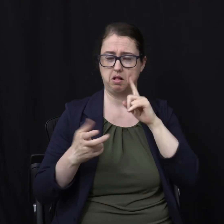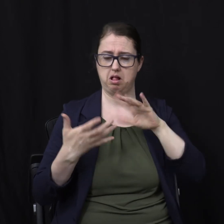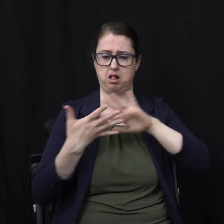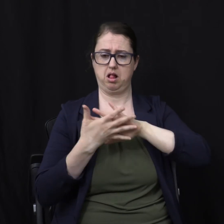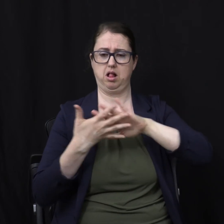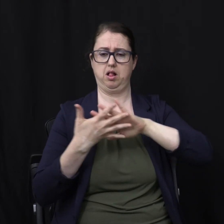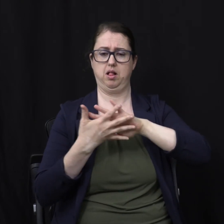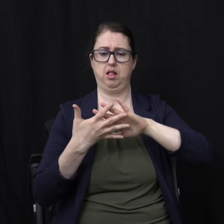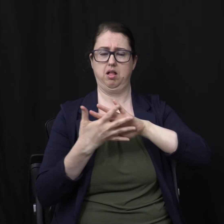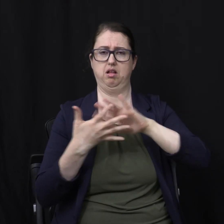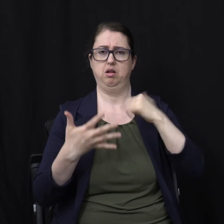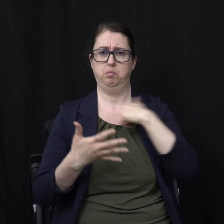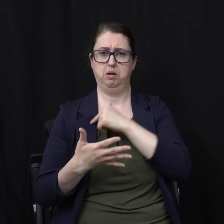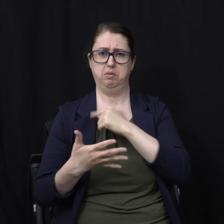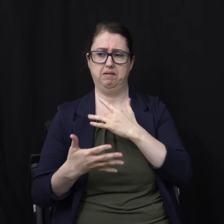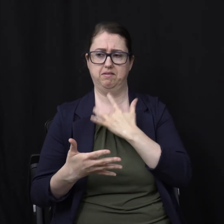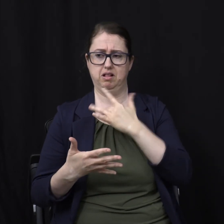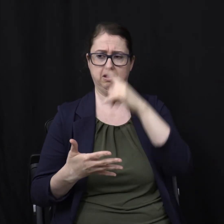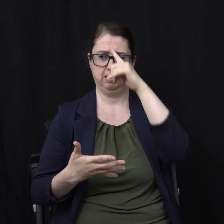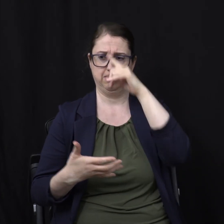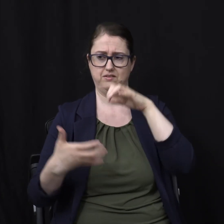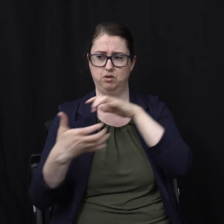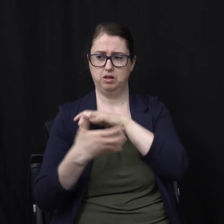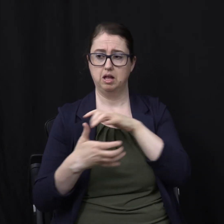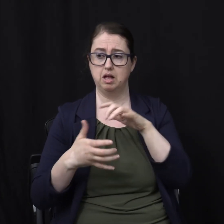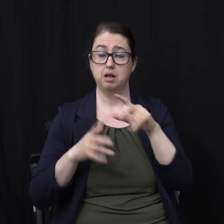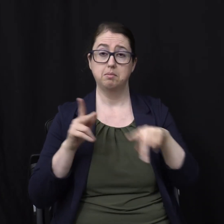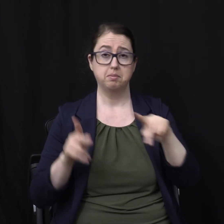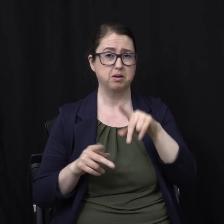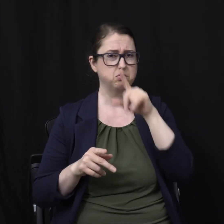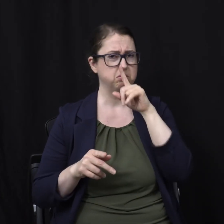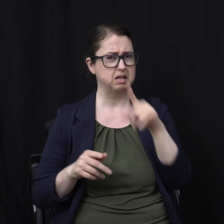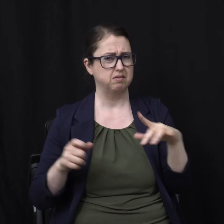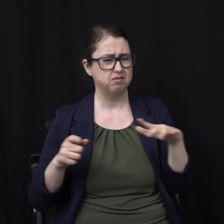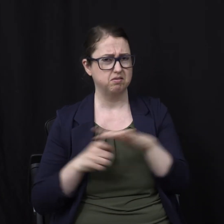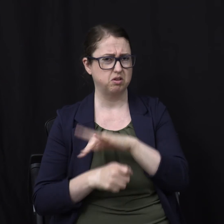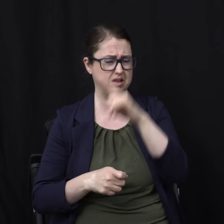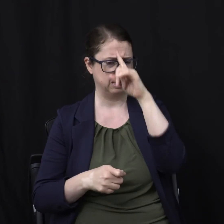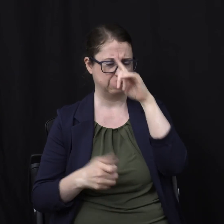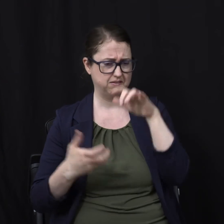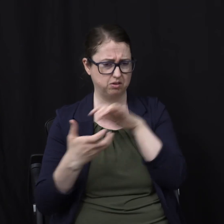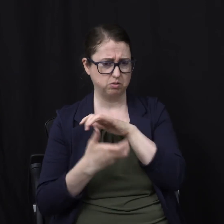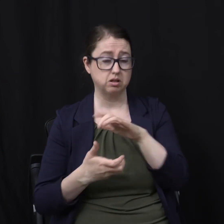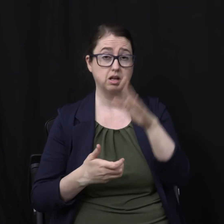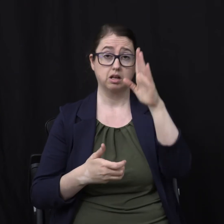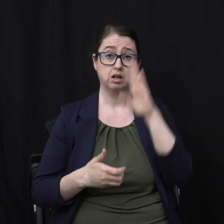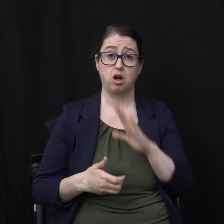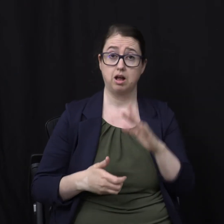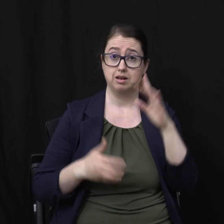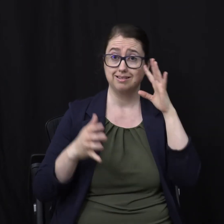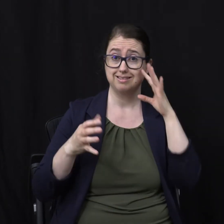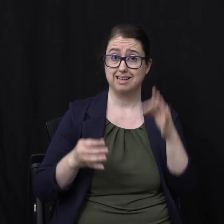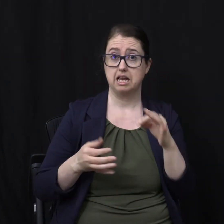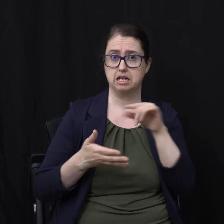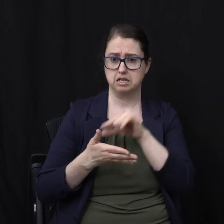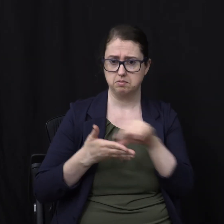Mistruth Myth infused idea Where people are going To be so confused So he says Let's come up with Every way